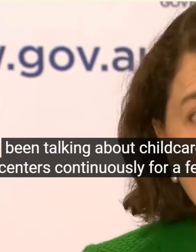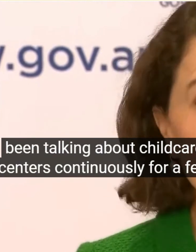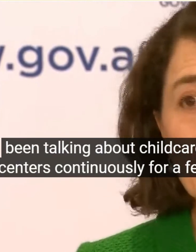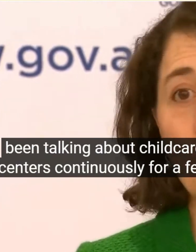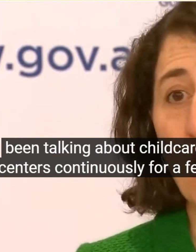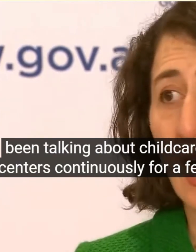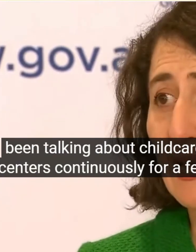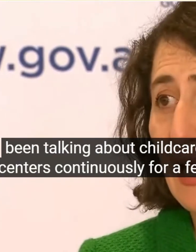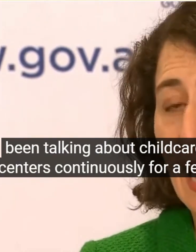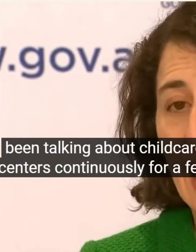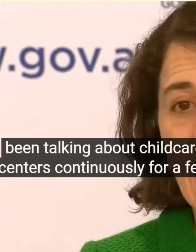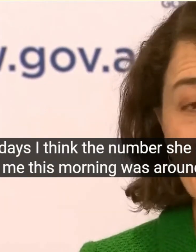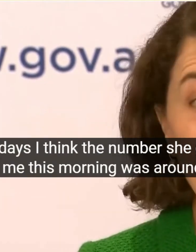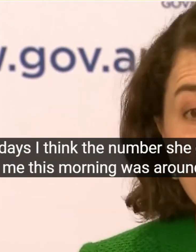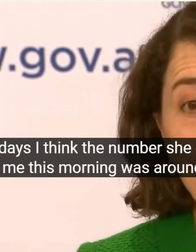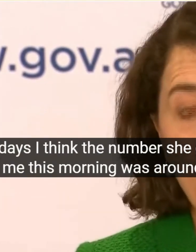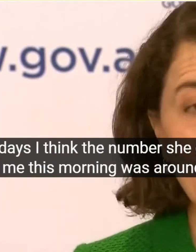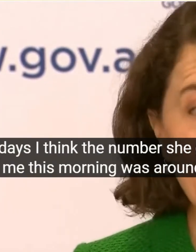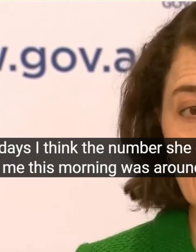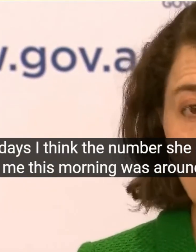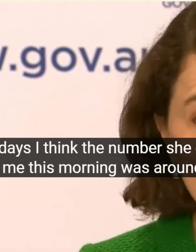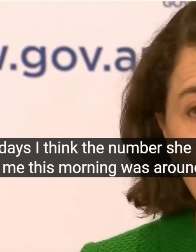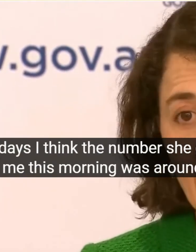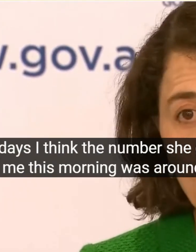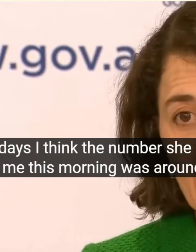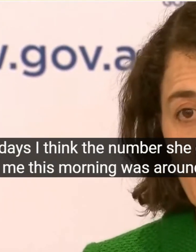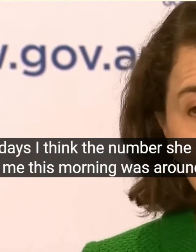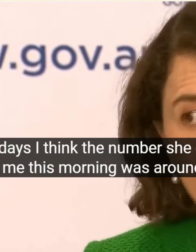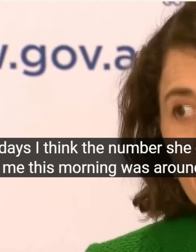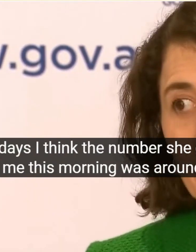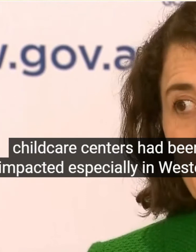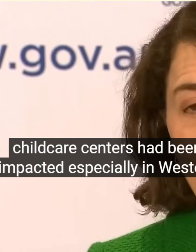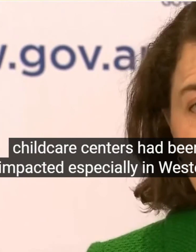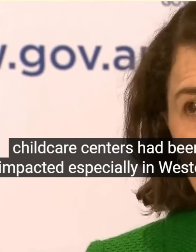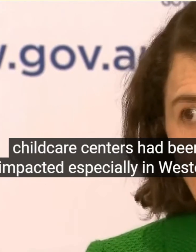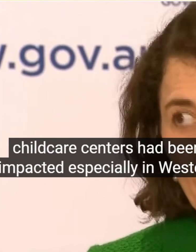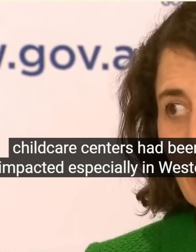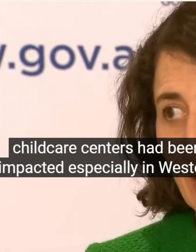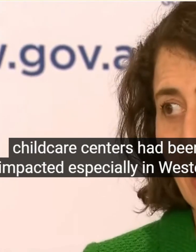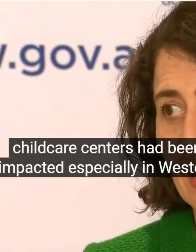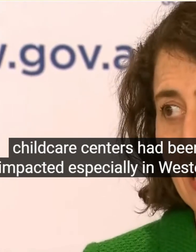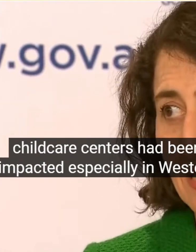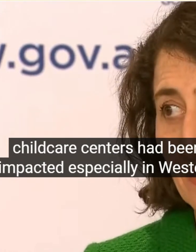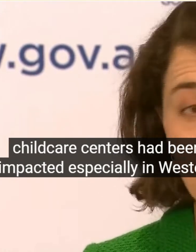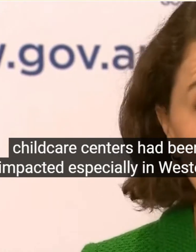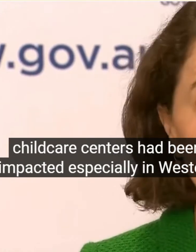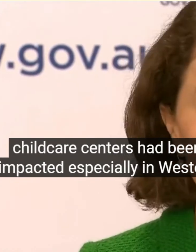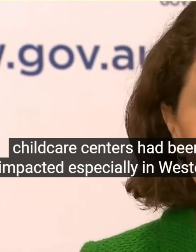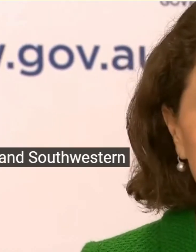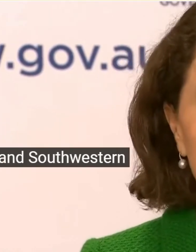Reason Why And That Is Why We're Asking All Childcare Workers All Disability Workers To Come Forward Get Vaccinated Because We